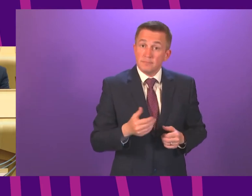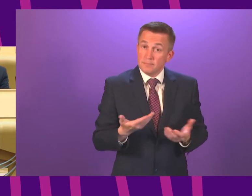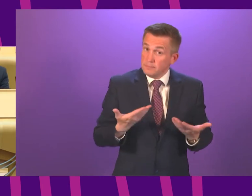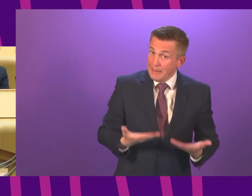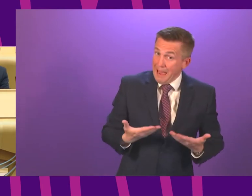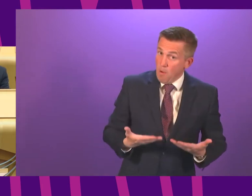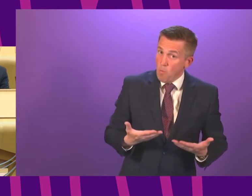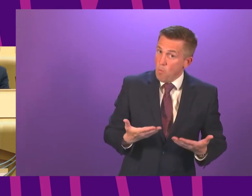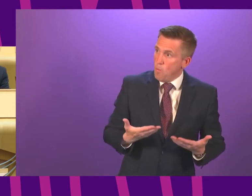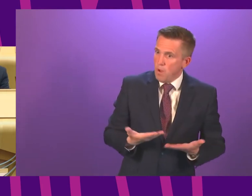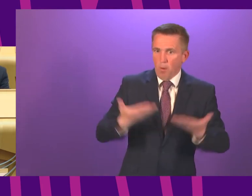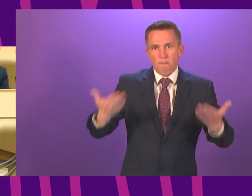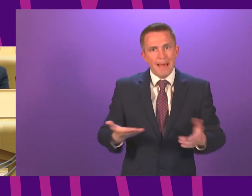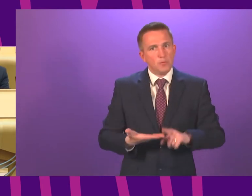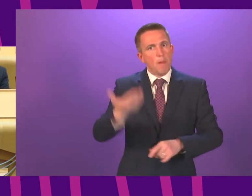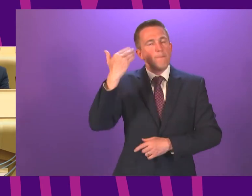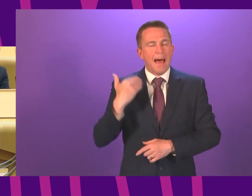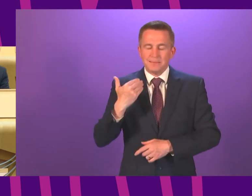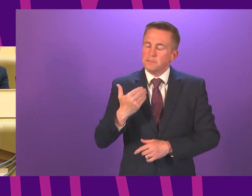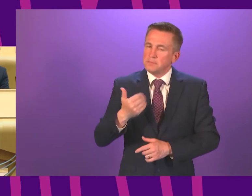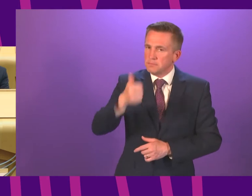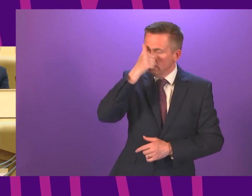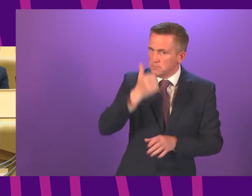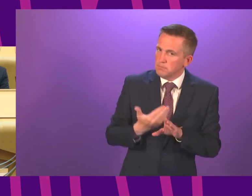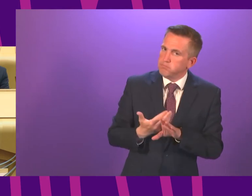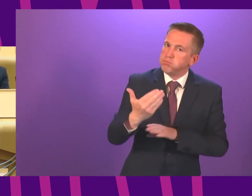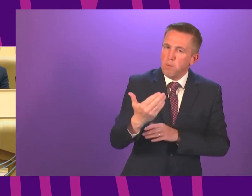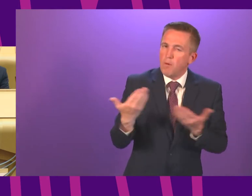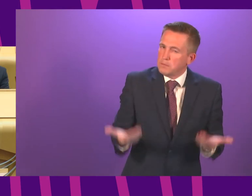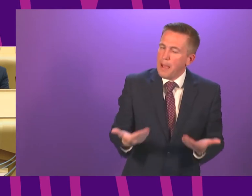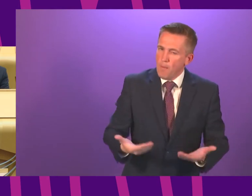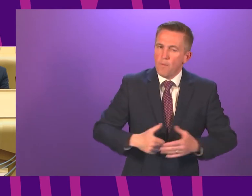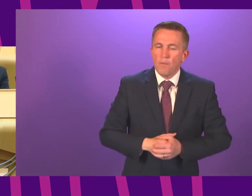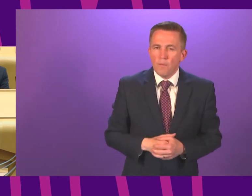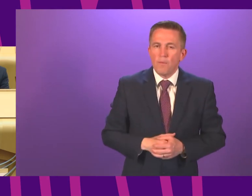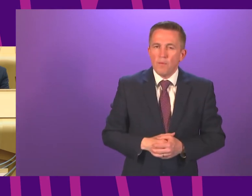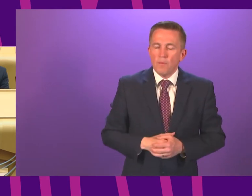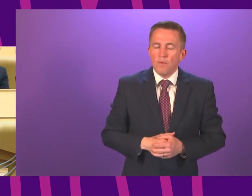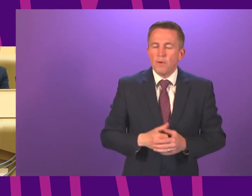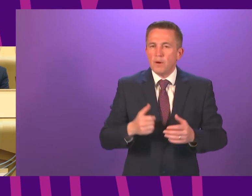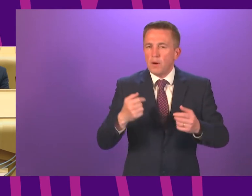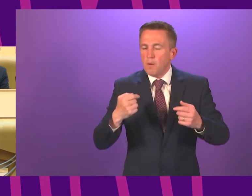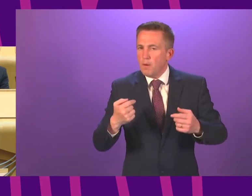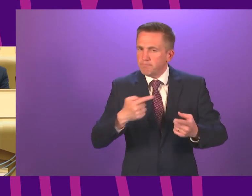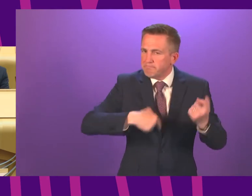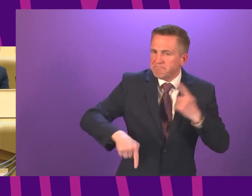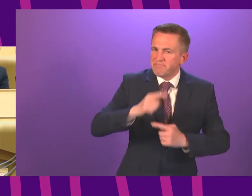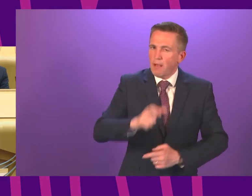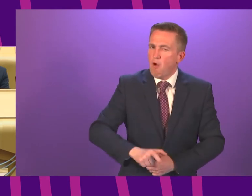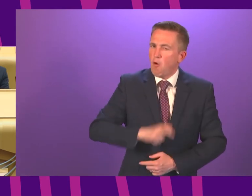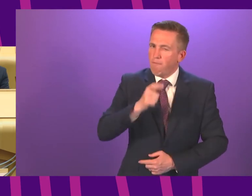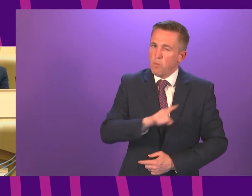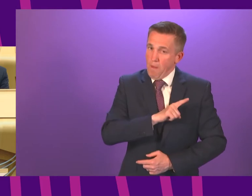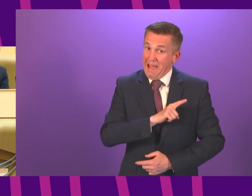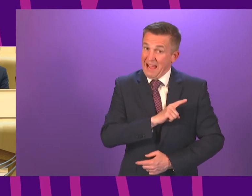significant advantage that we did not have in the first or the second wave. We are increasingly confident that the vaccines